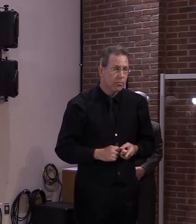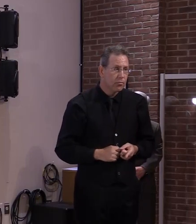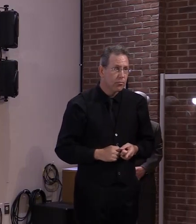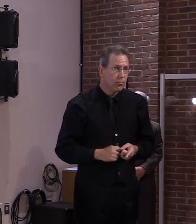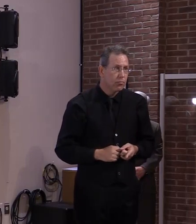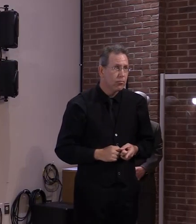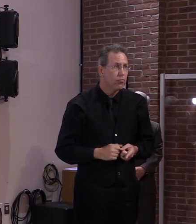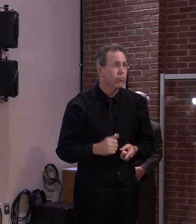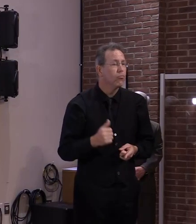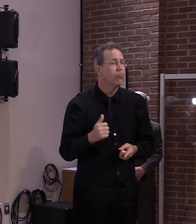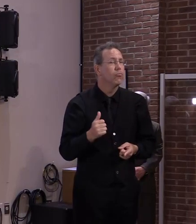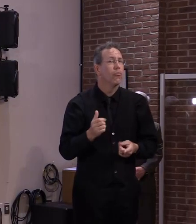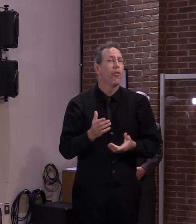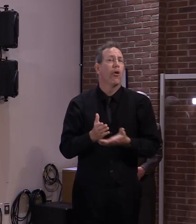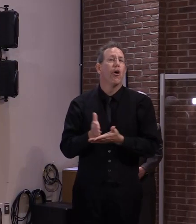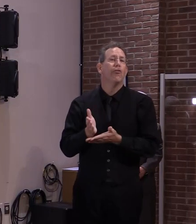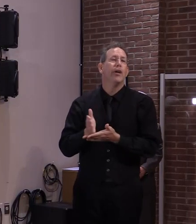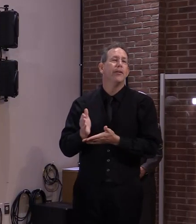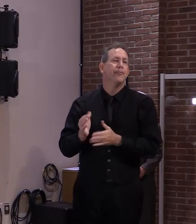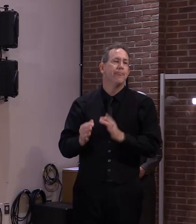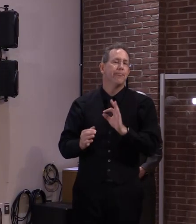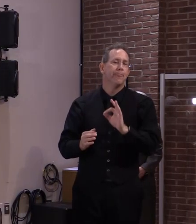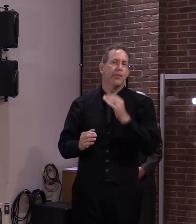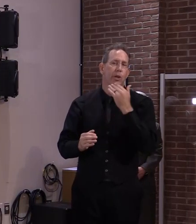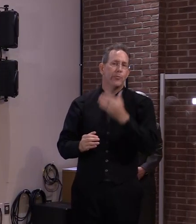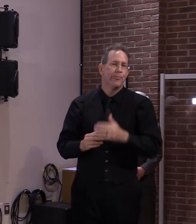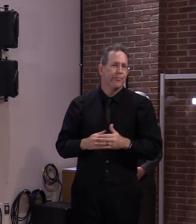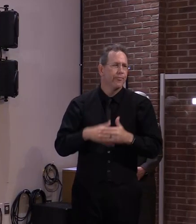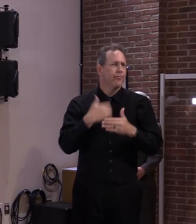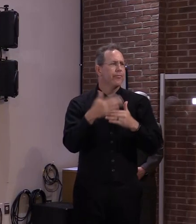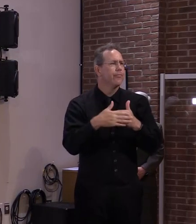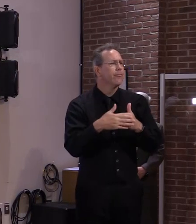All right, we'll move to Greg Lamoureux, the county courier.